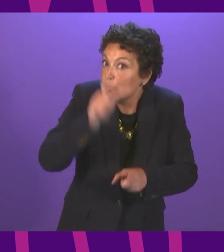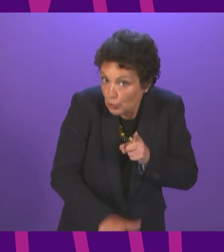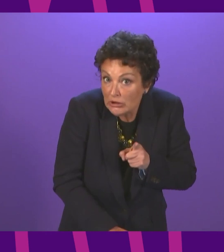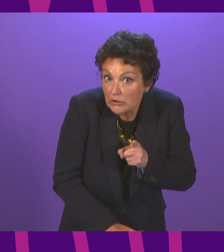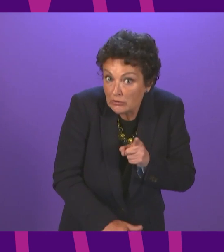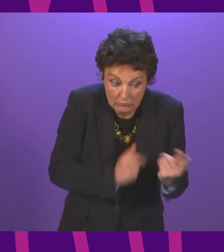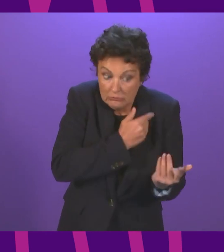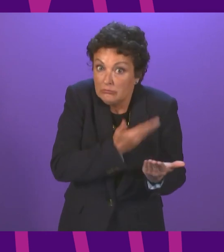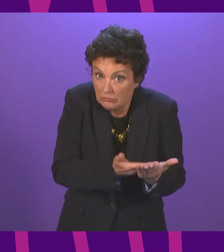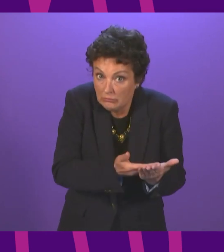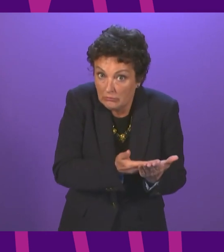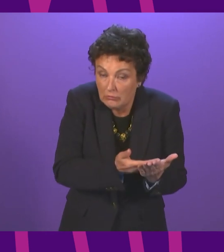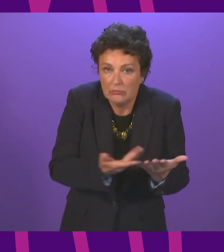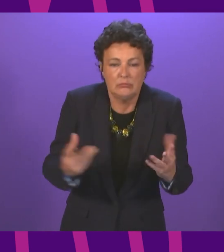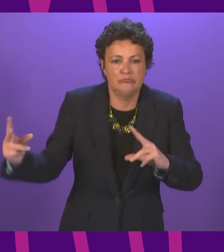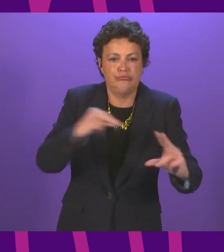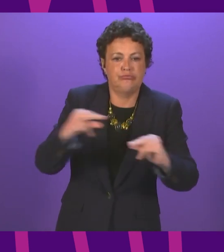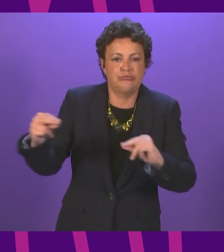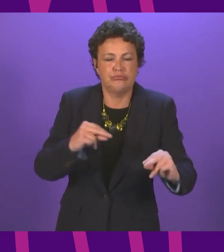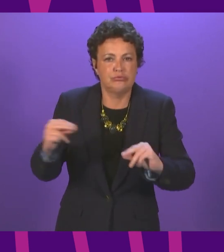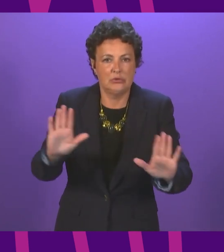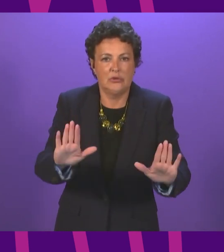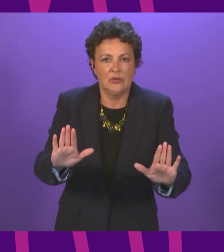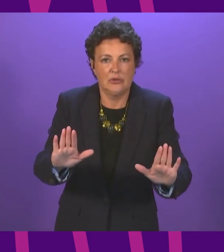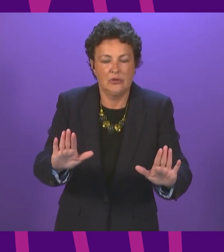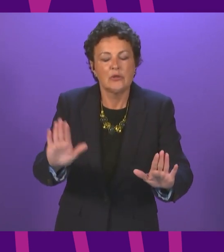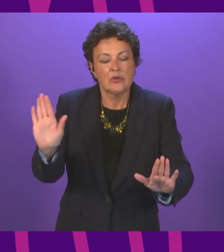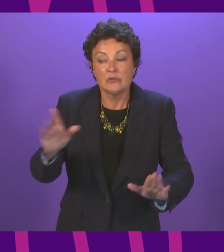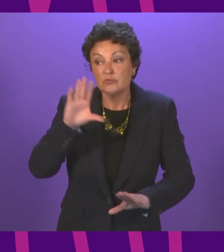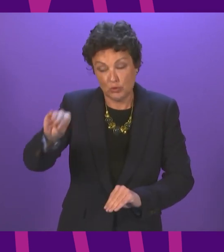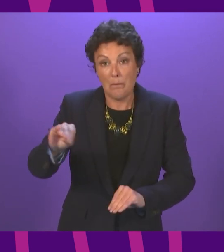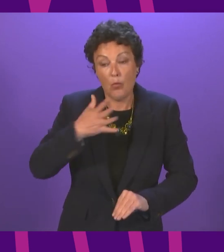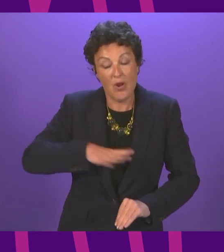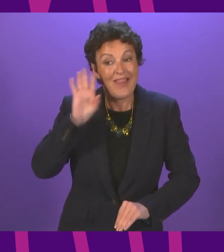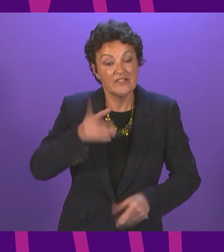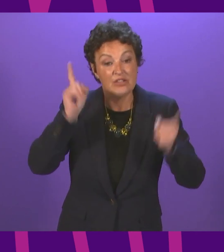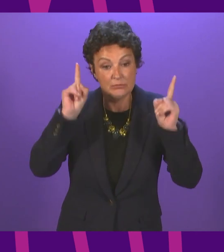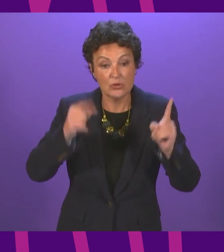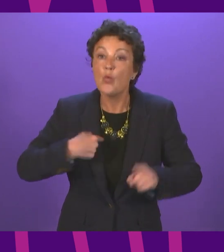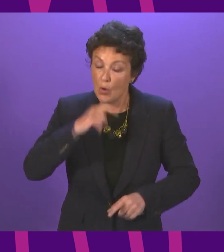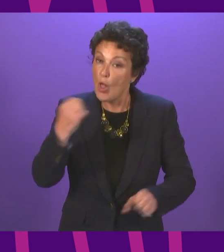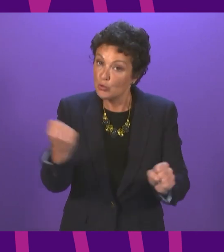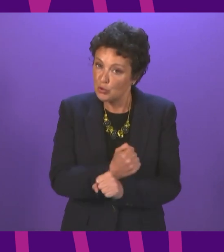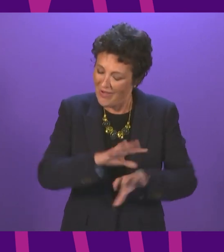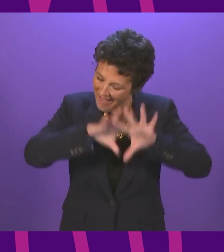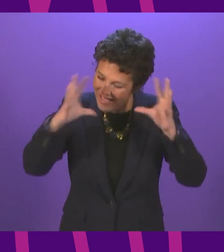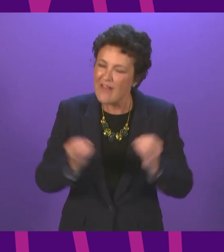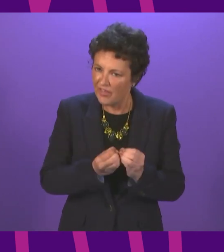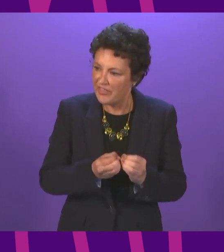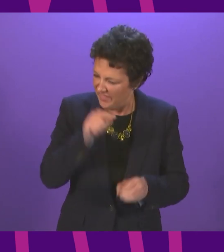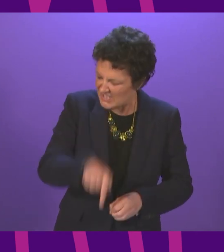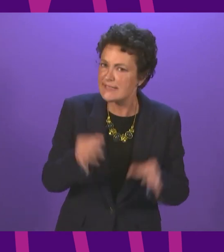this and also the inability to take serious issues seriously in our parliamentary chamber.